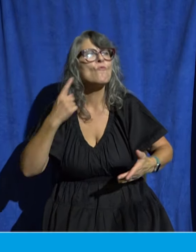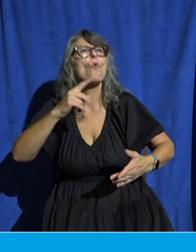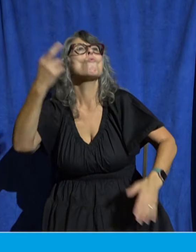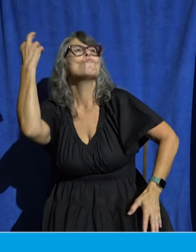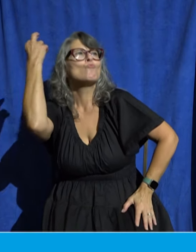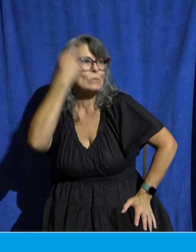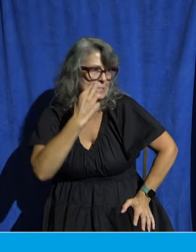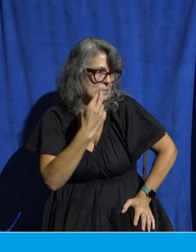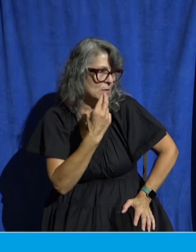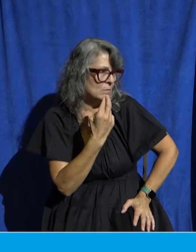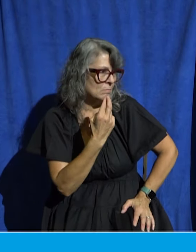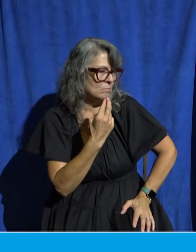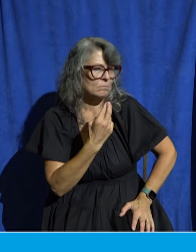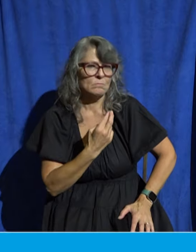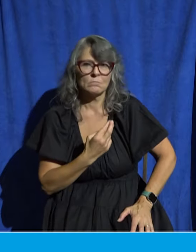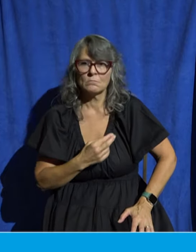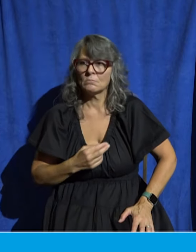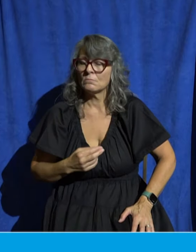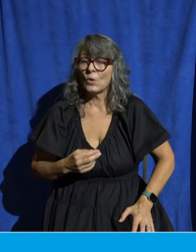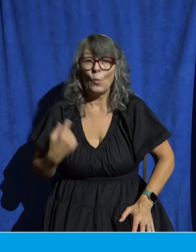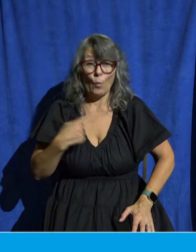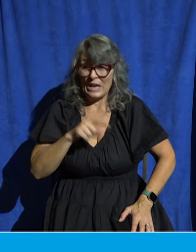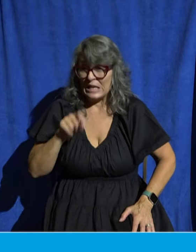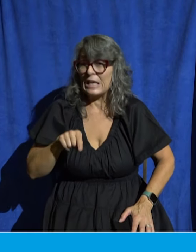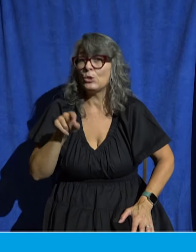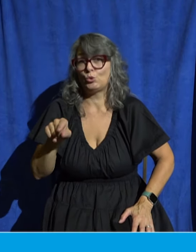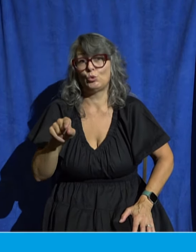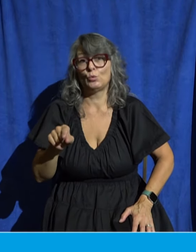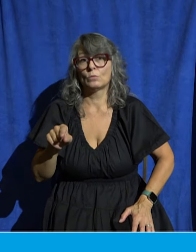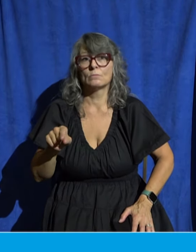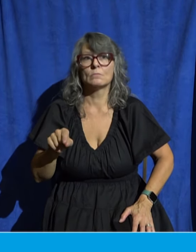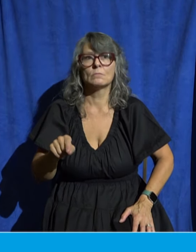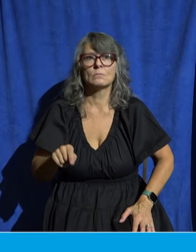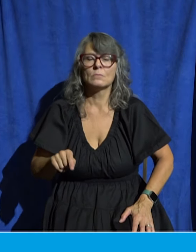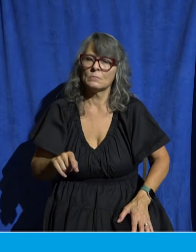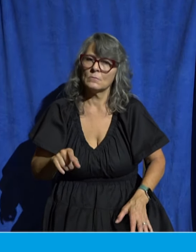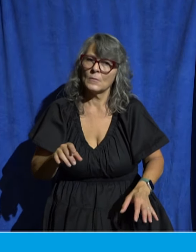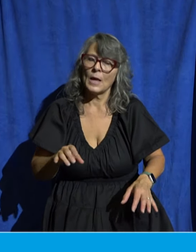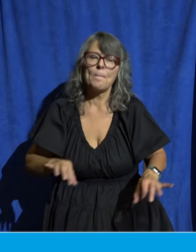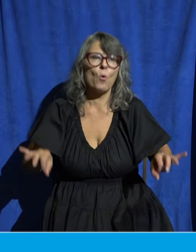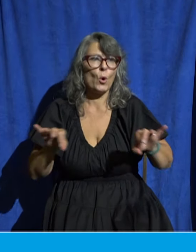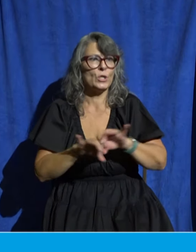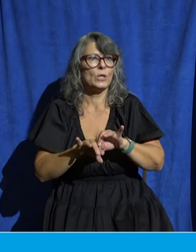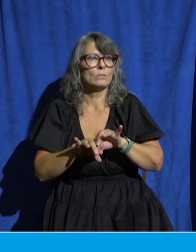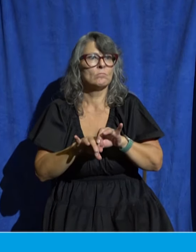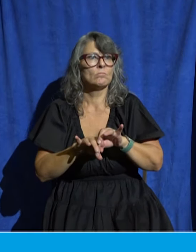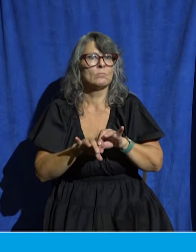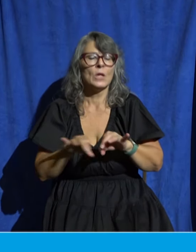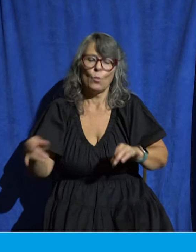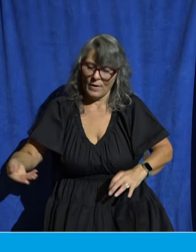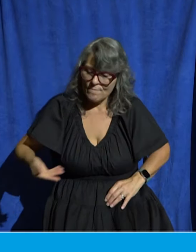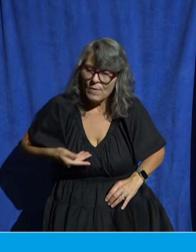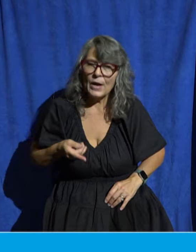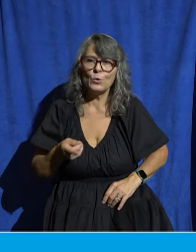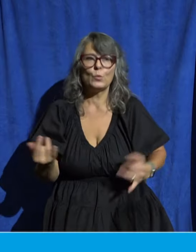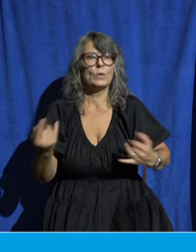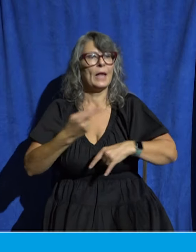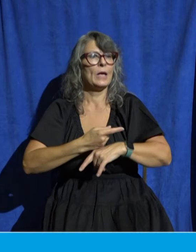and necessary and for your good and God's glory in our church and in our city we invite you today to start using your gifts to build up